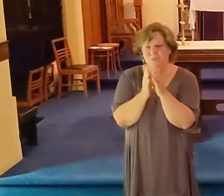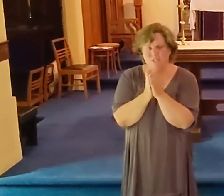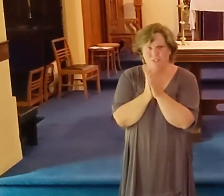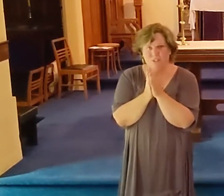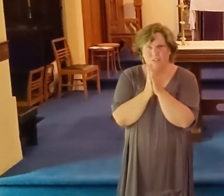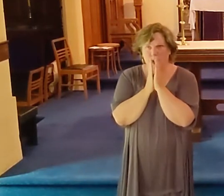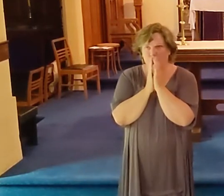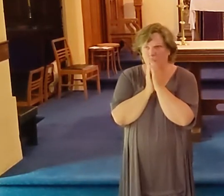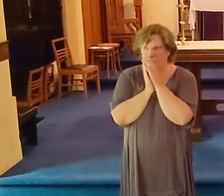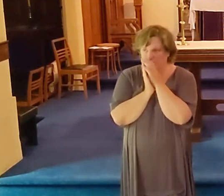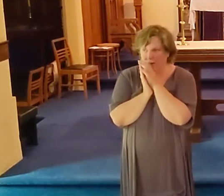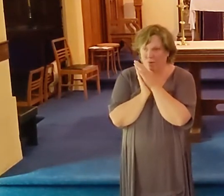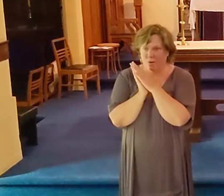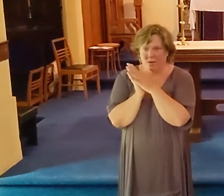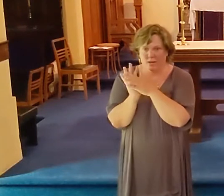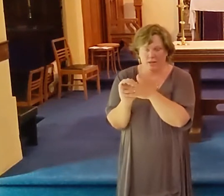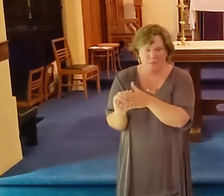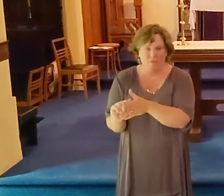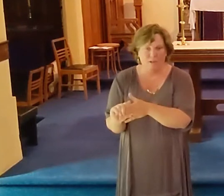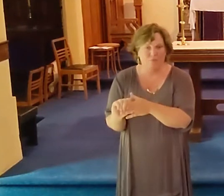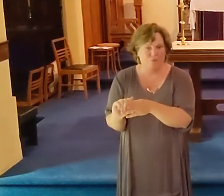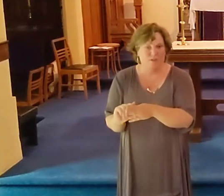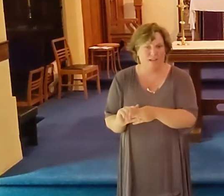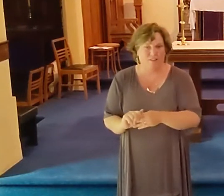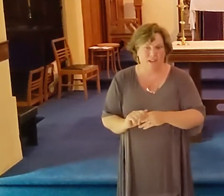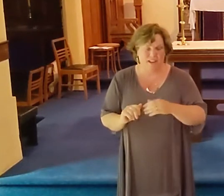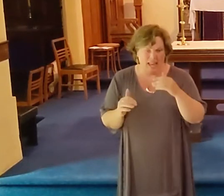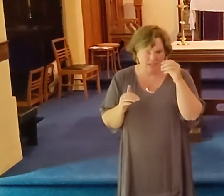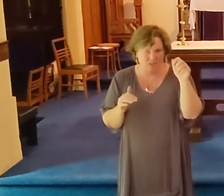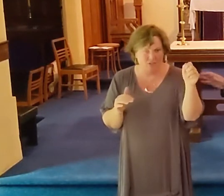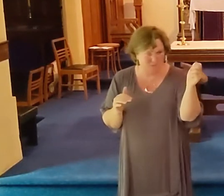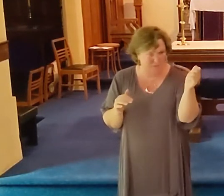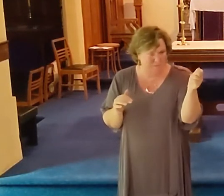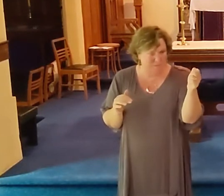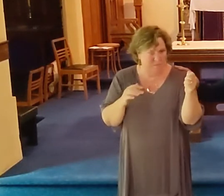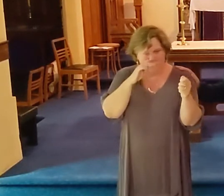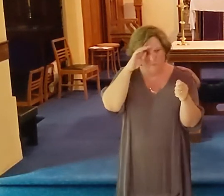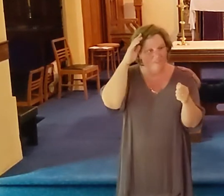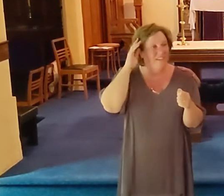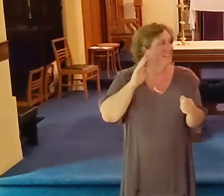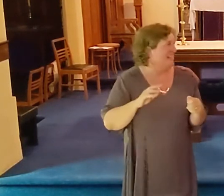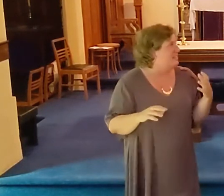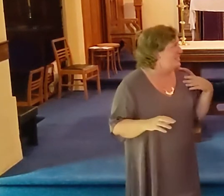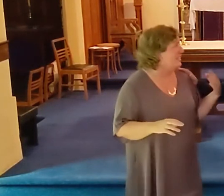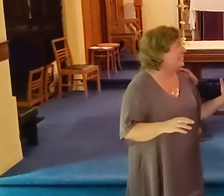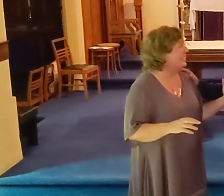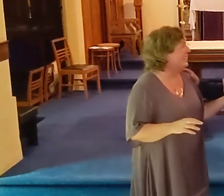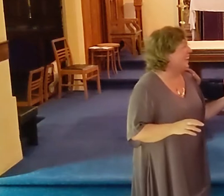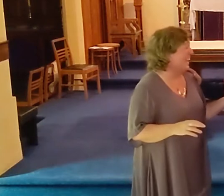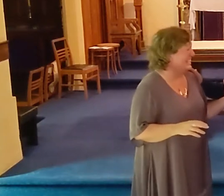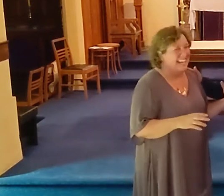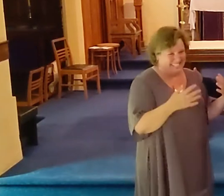It's such a pleasure, you know, like everyone in Performing Arts, we had a calendar of... You mean it's lovely for us, don't you? Yes.